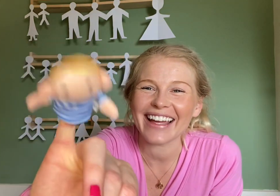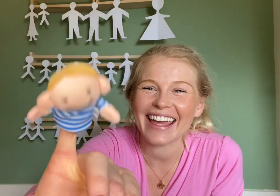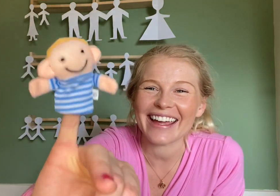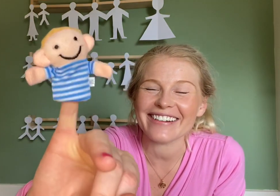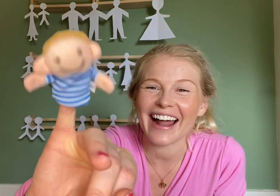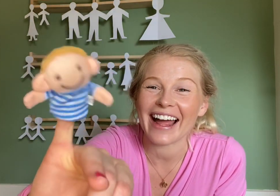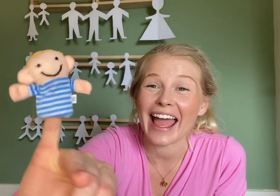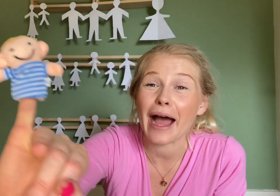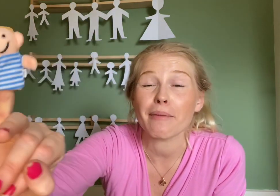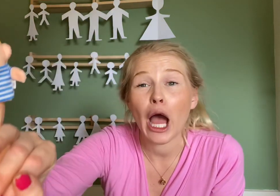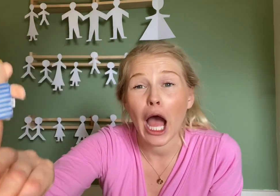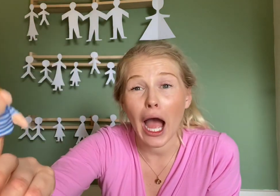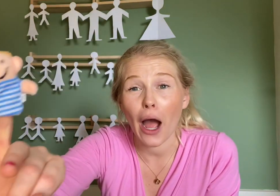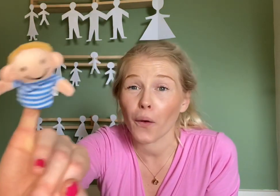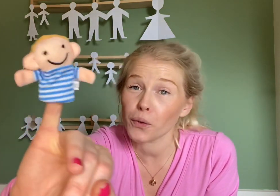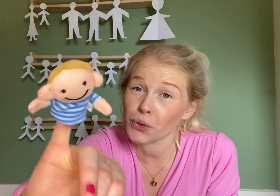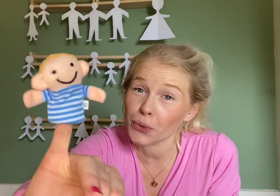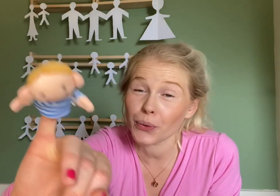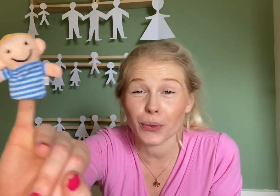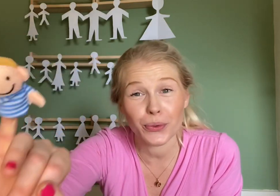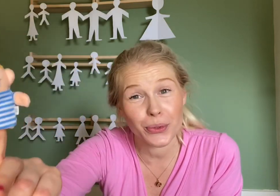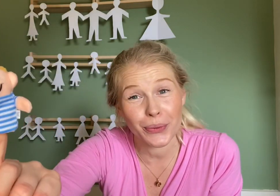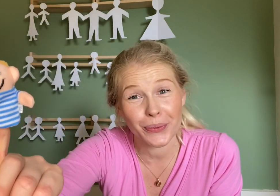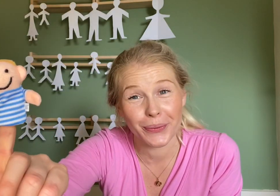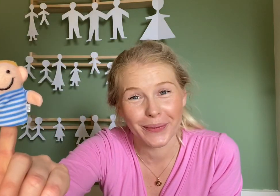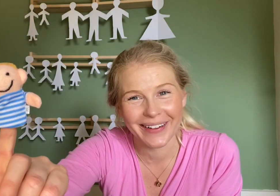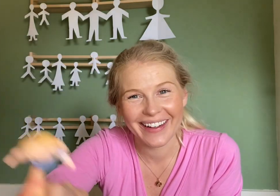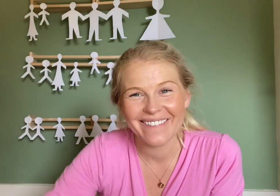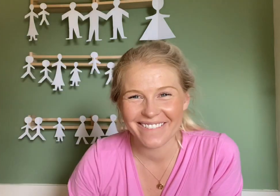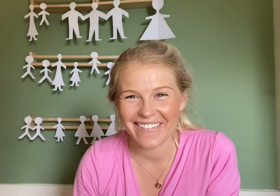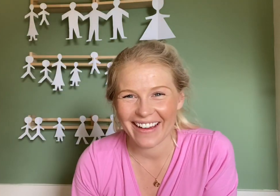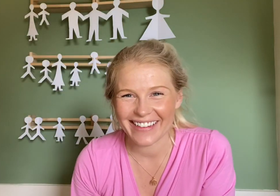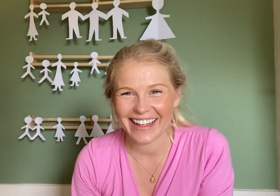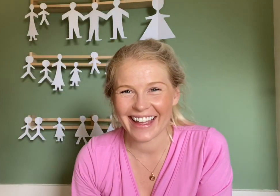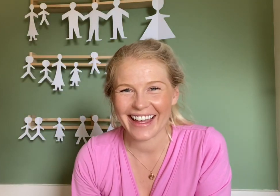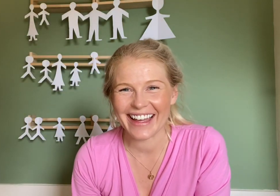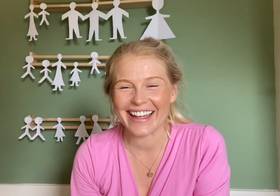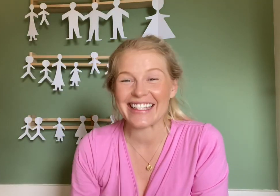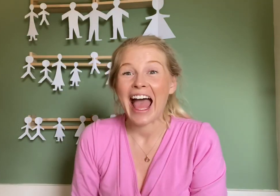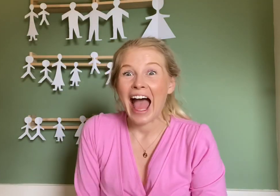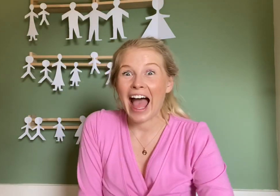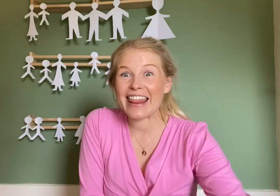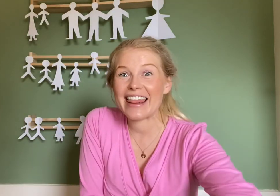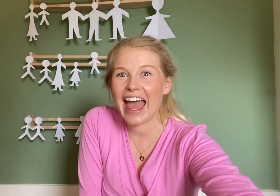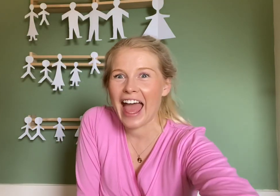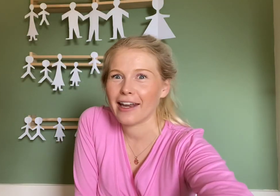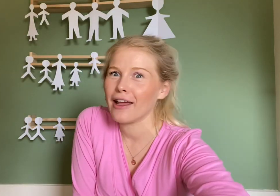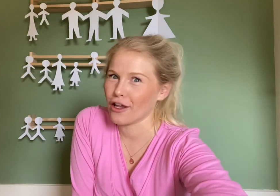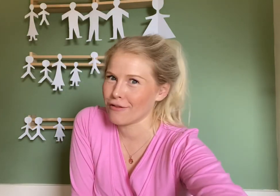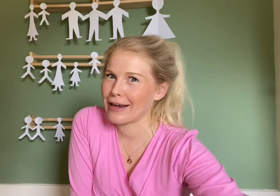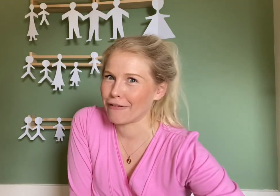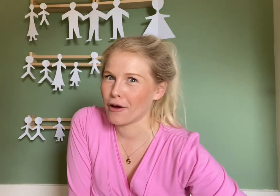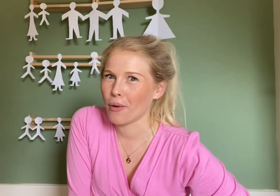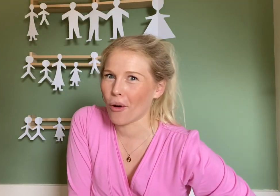here I am. How do you do? Very good. And then, are you ready for more?